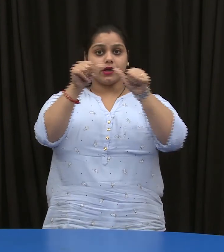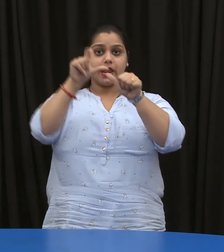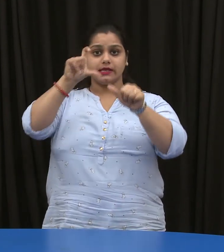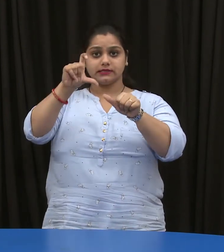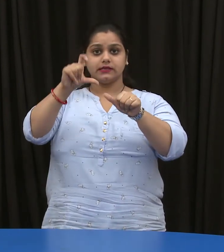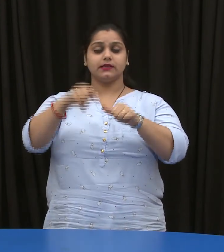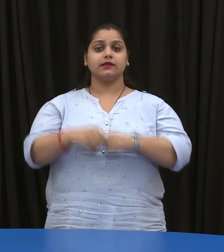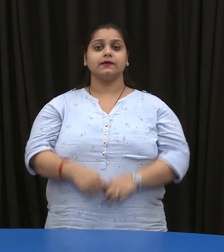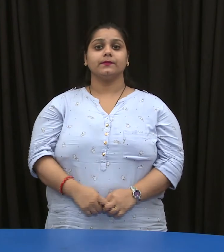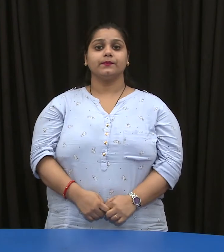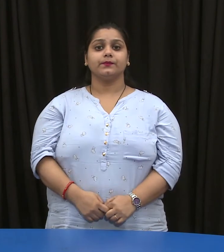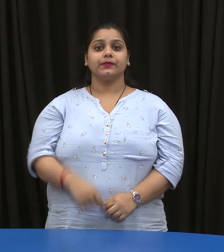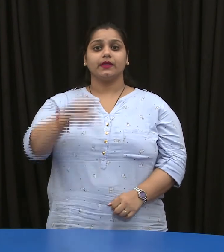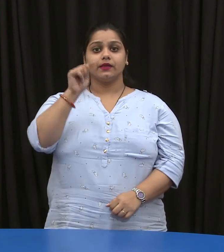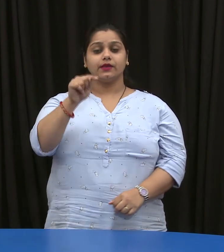.in.